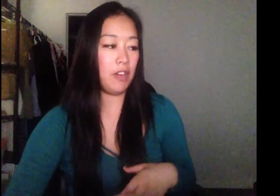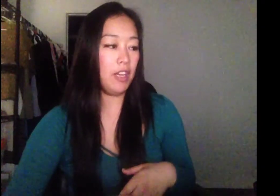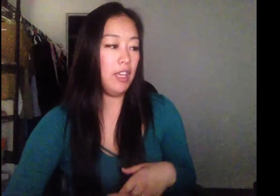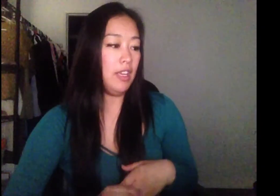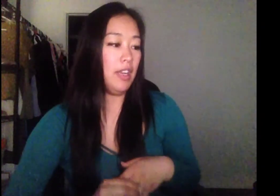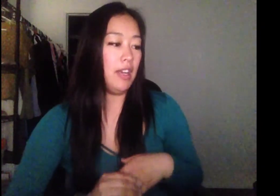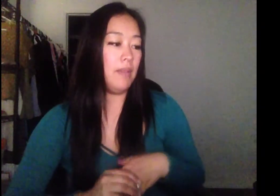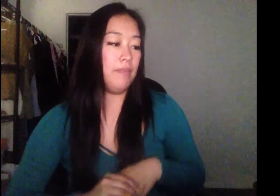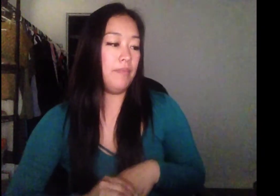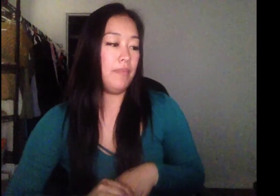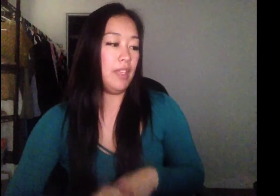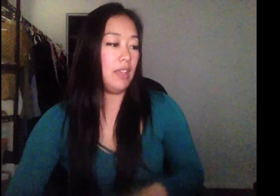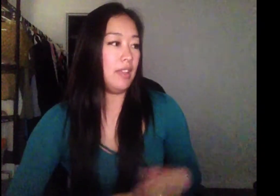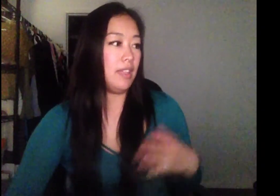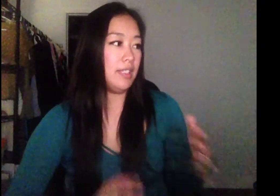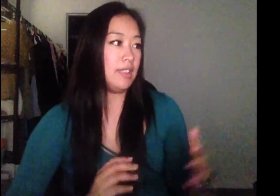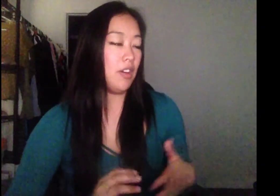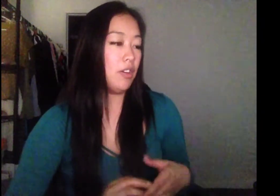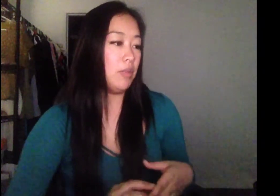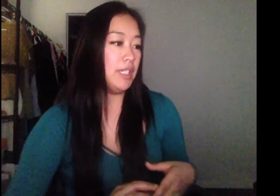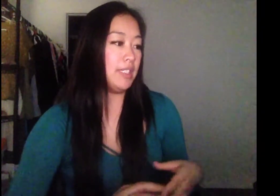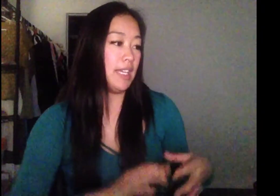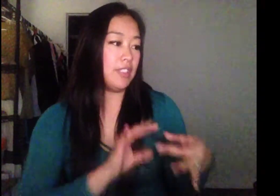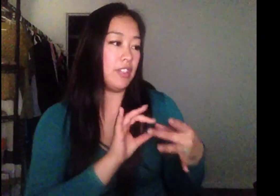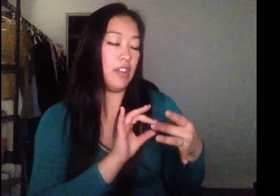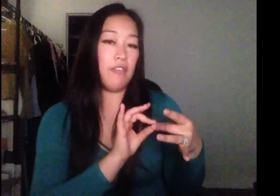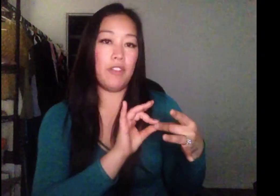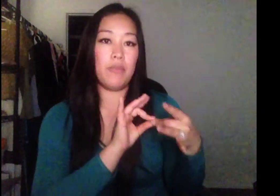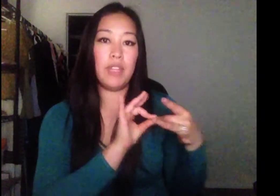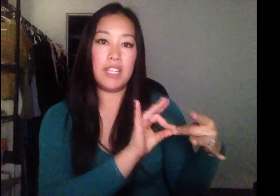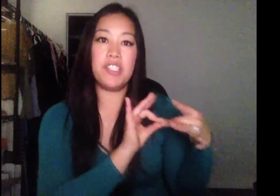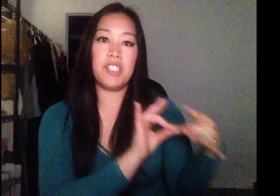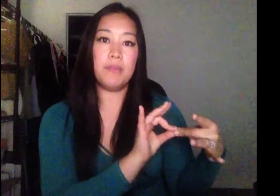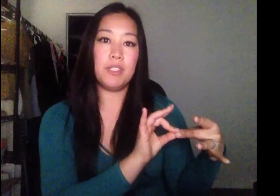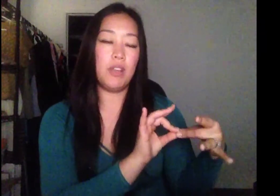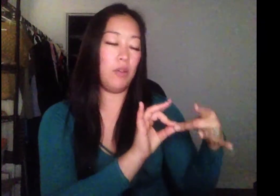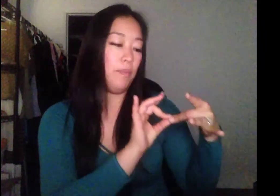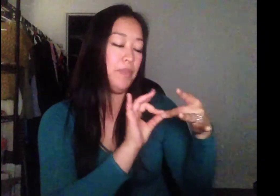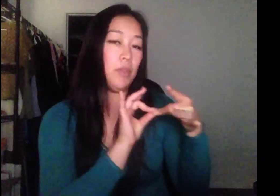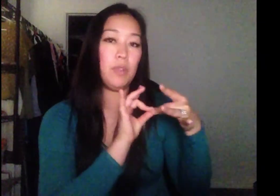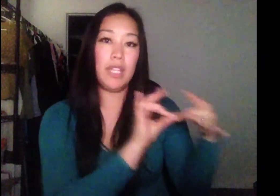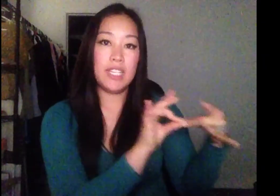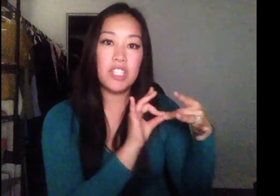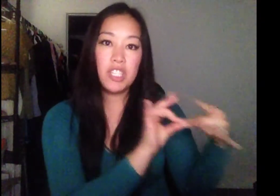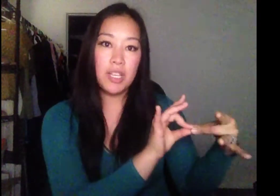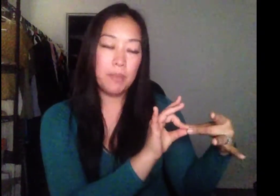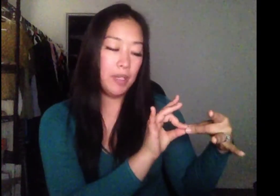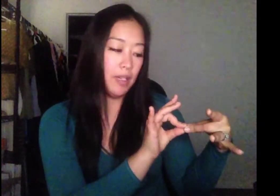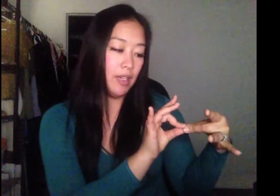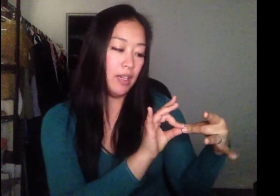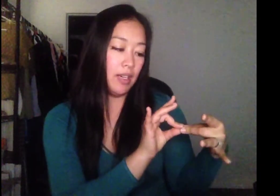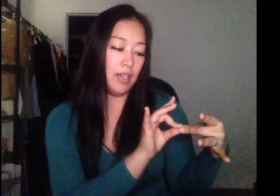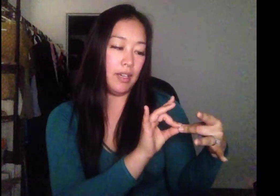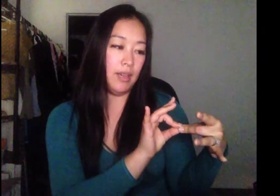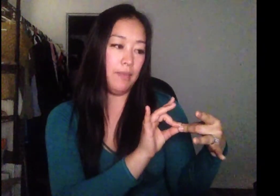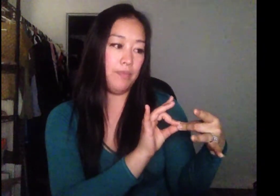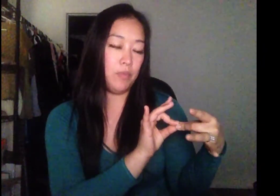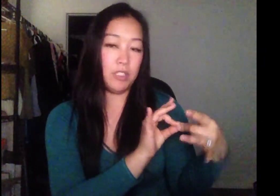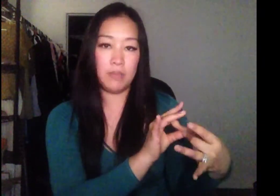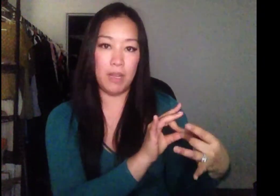this song was I started off with relationships. So relationship was my